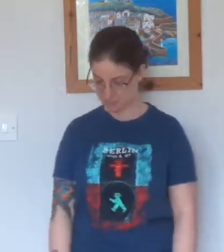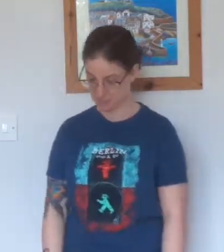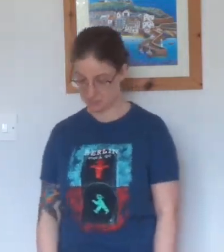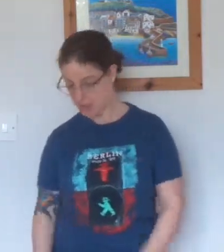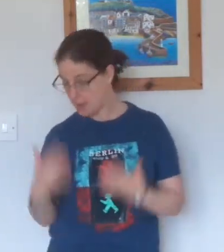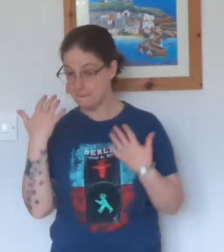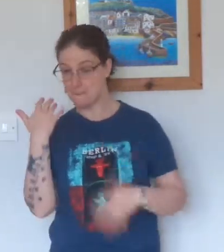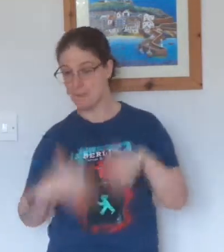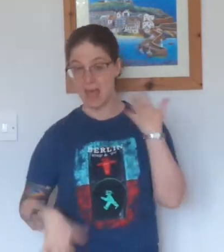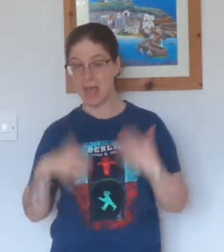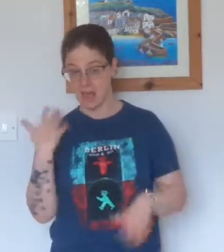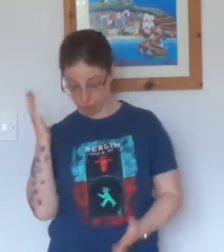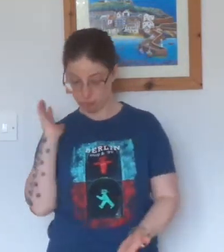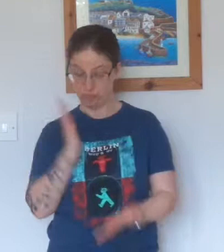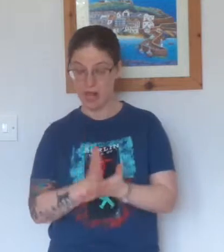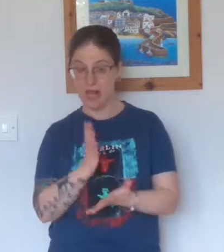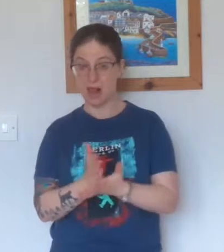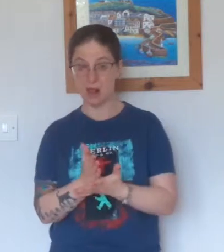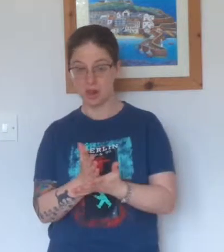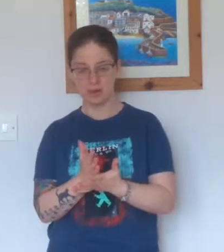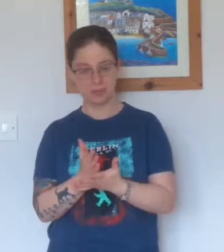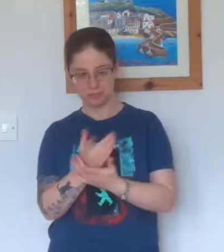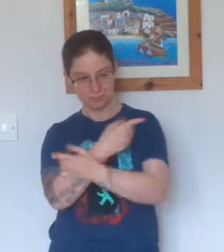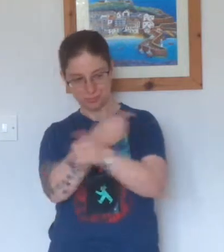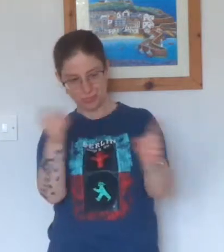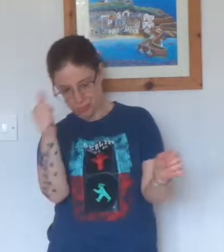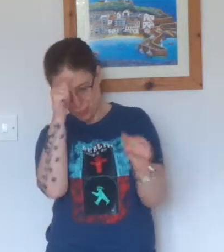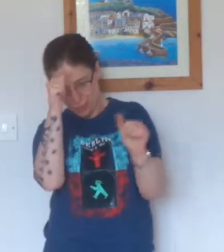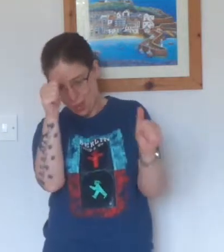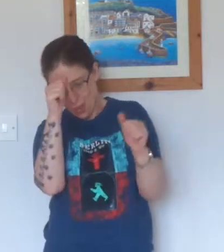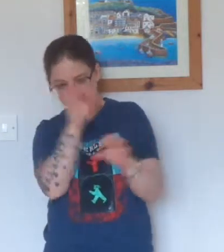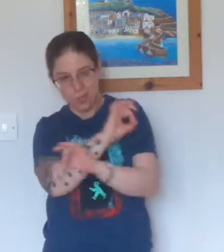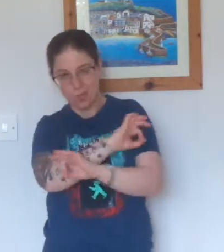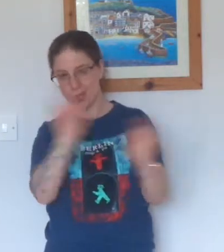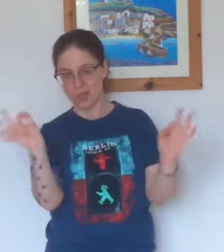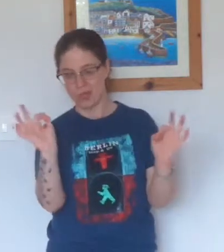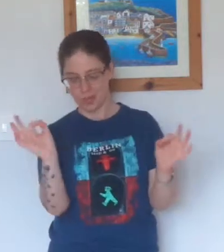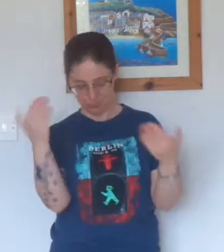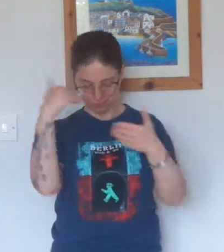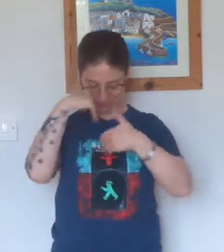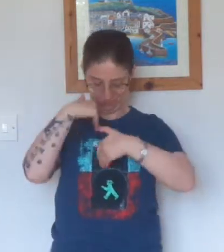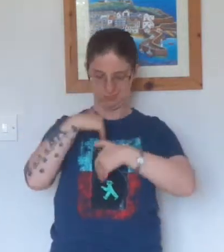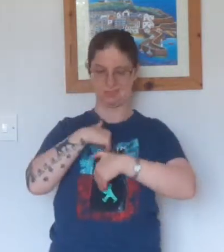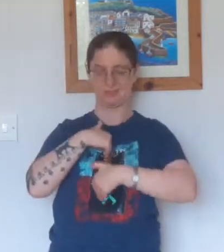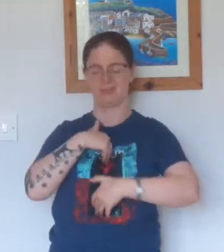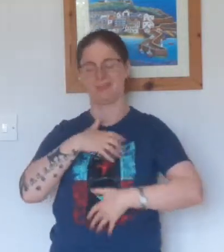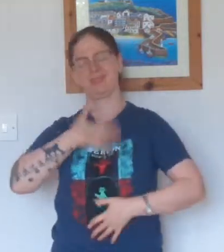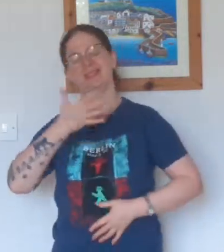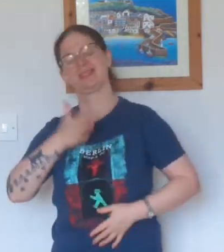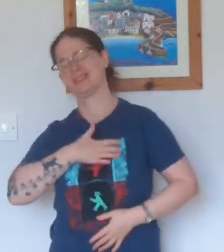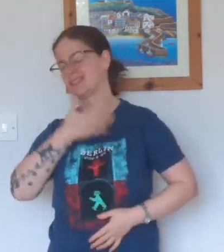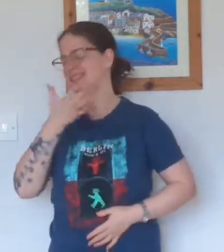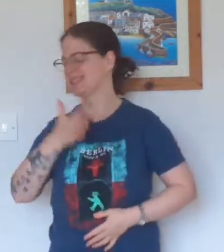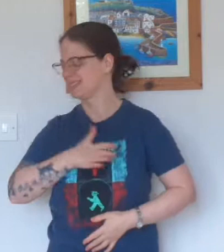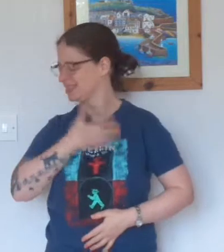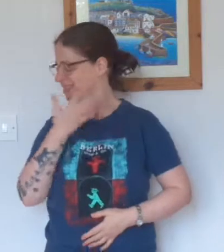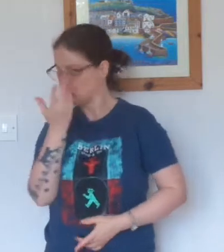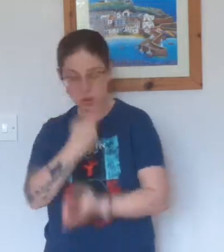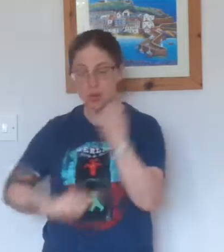even if nobody knows, and I'm crying inside, and nobody knows